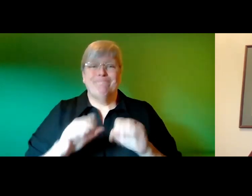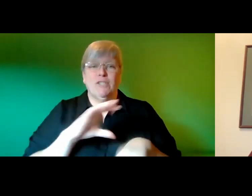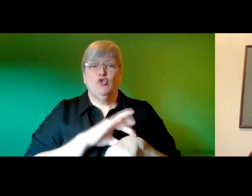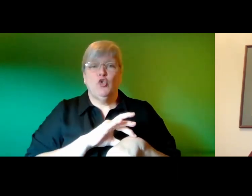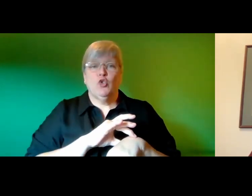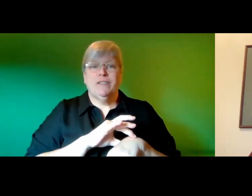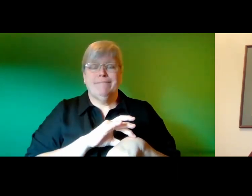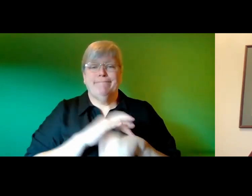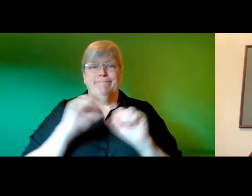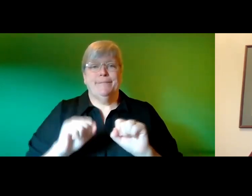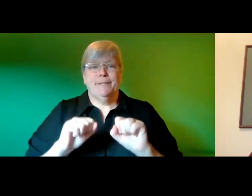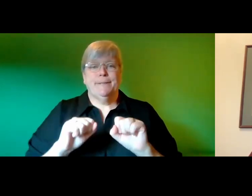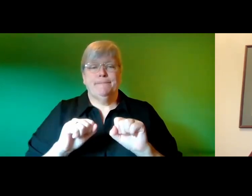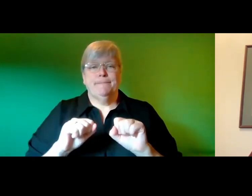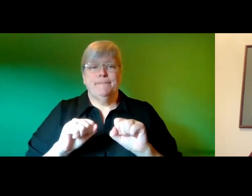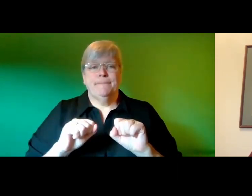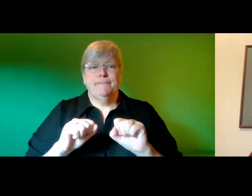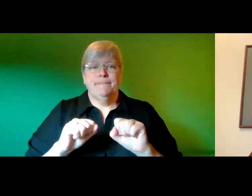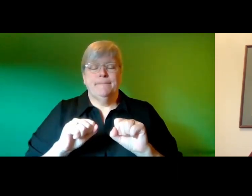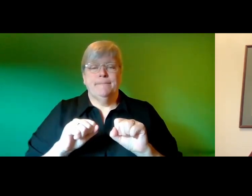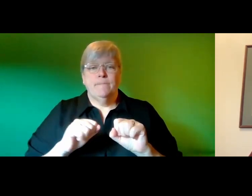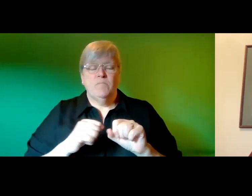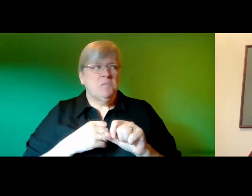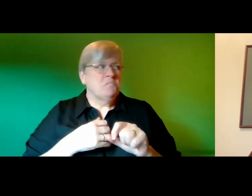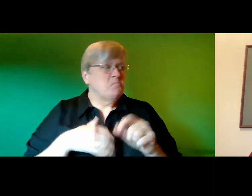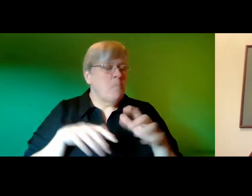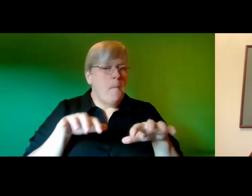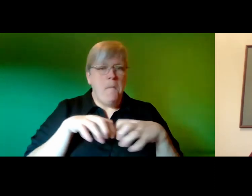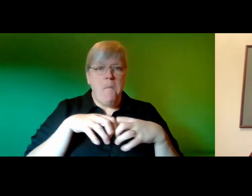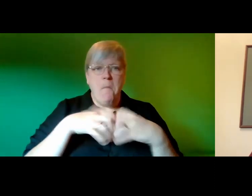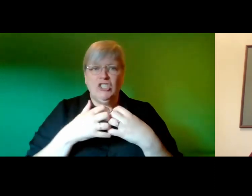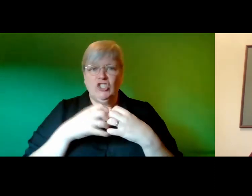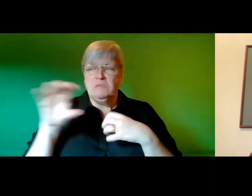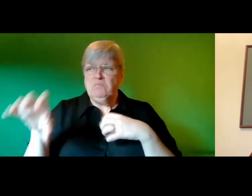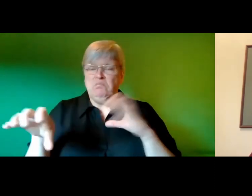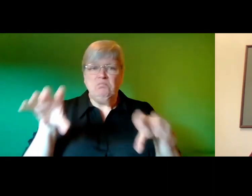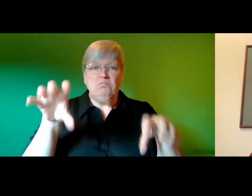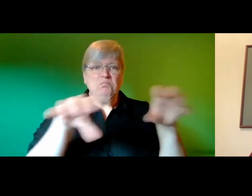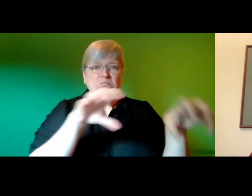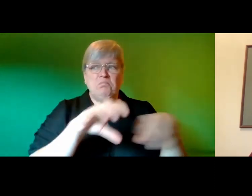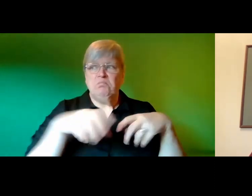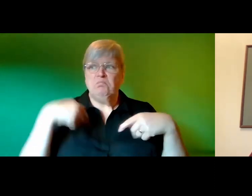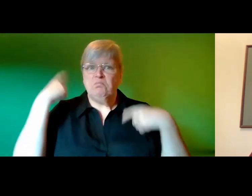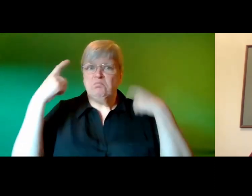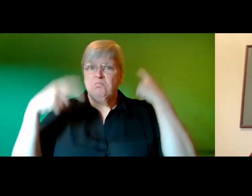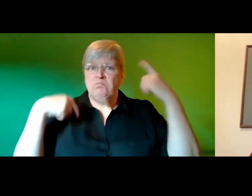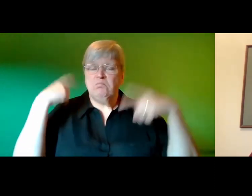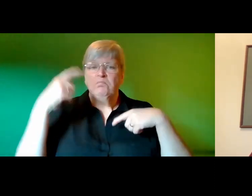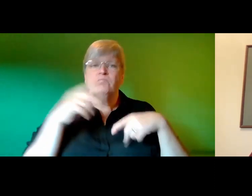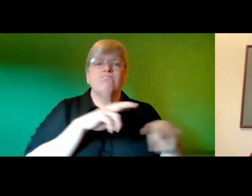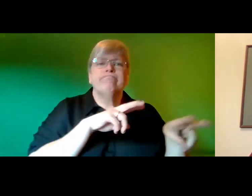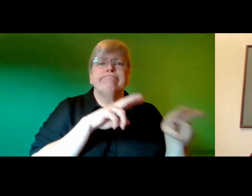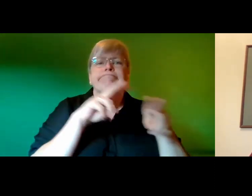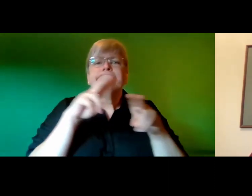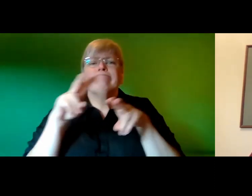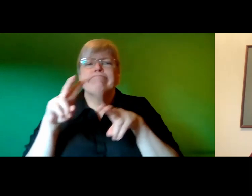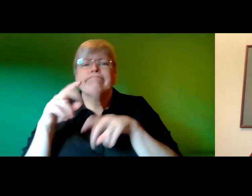radiologist's room while an array of dauntingly big machines beep away next to her she peers over curiously